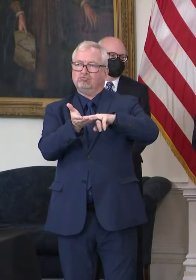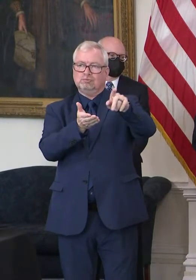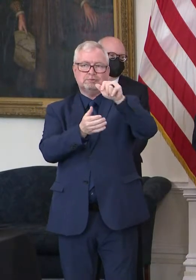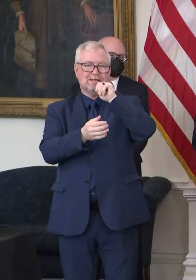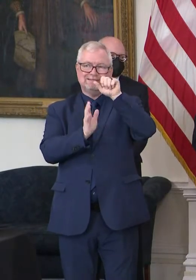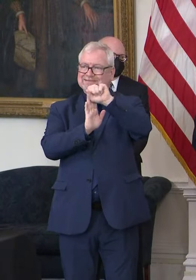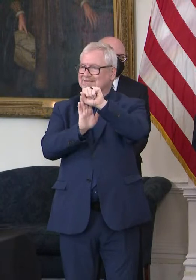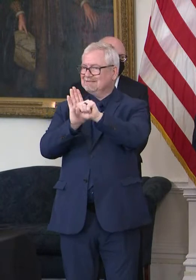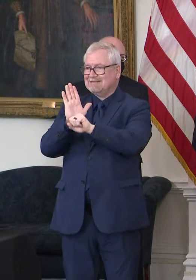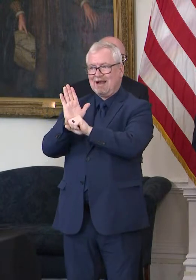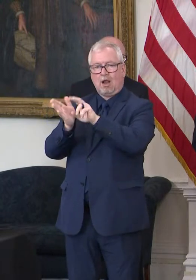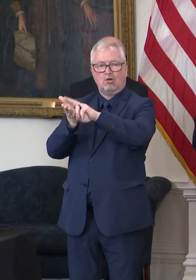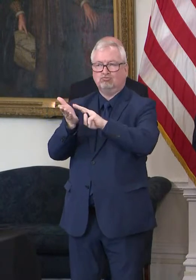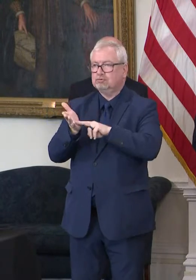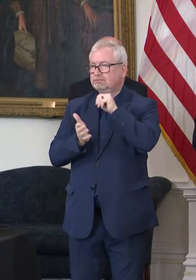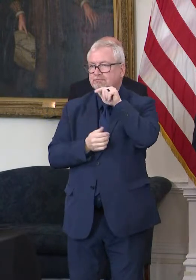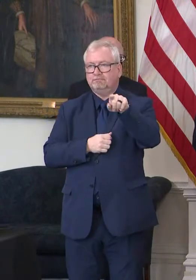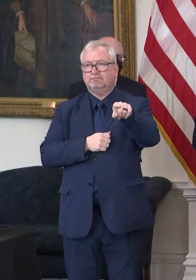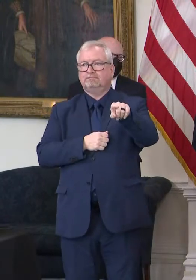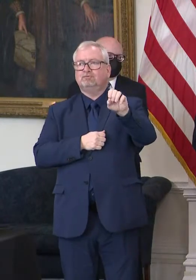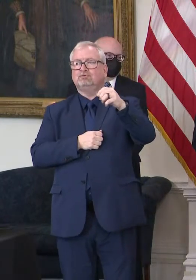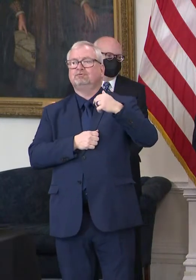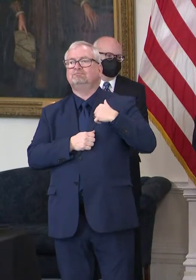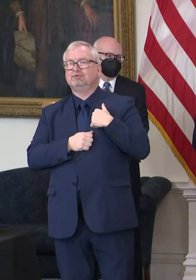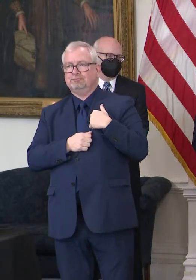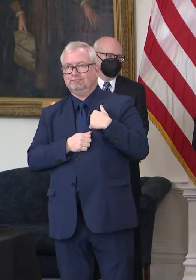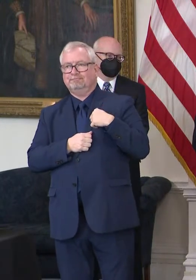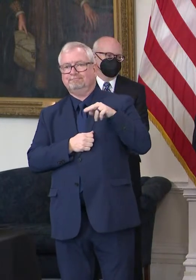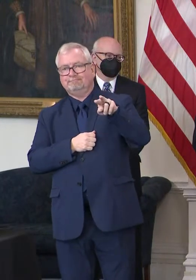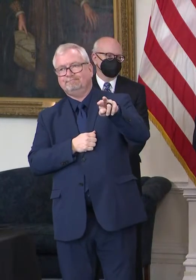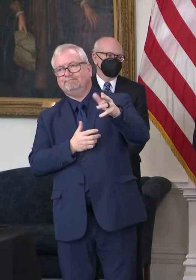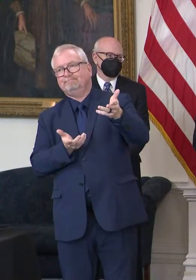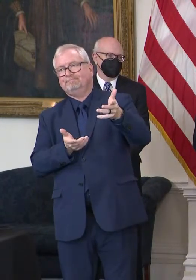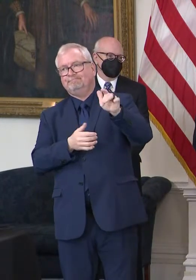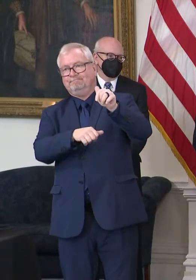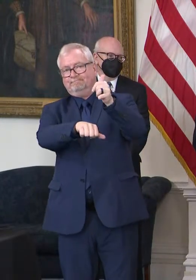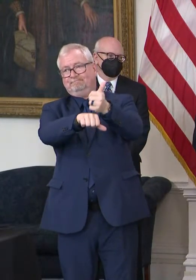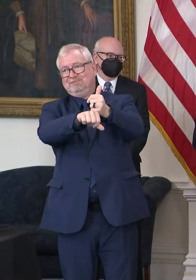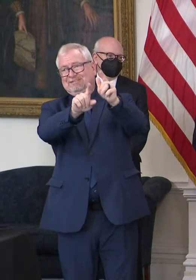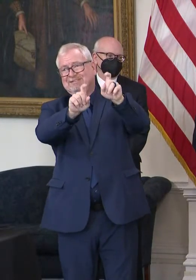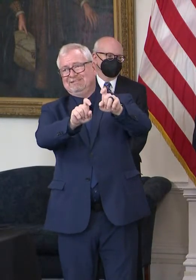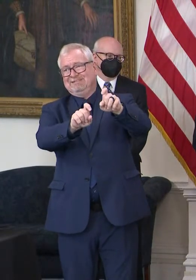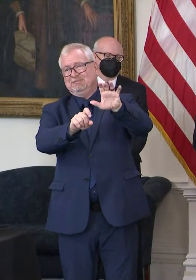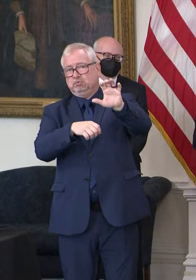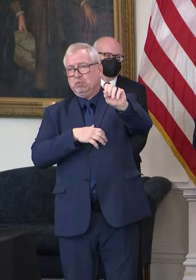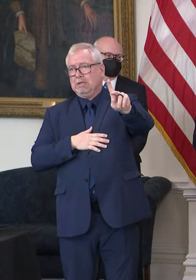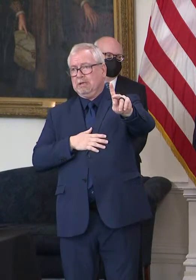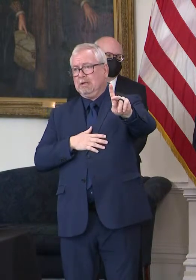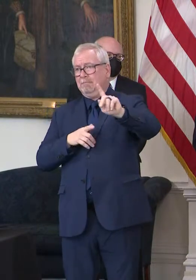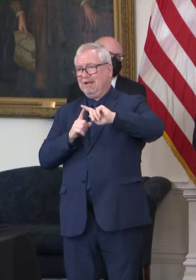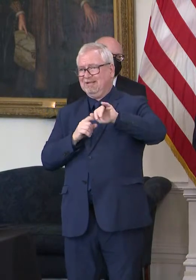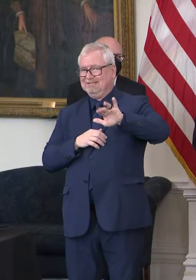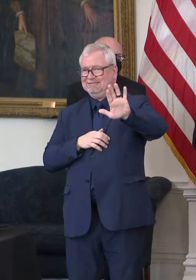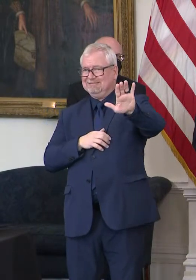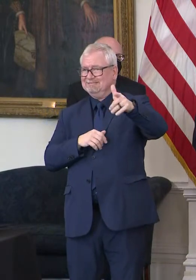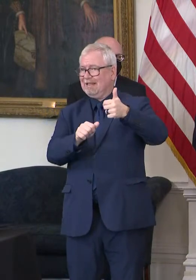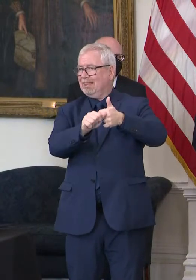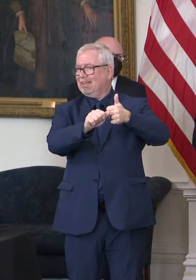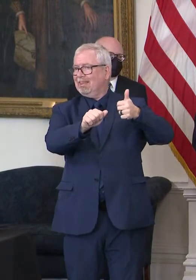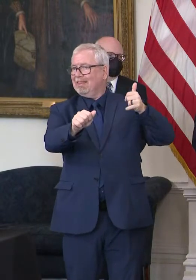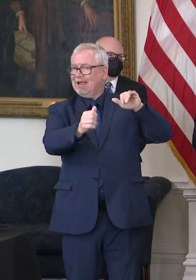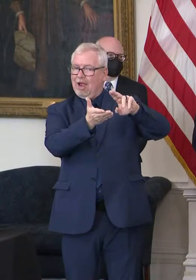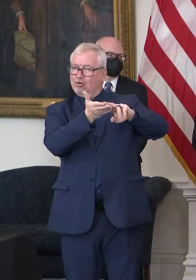some type of saliva based tests and the tests were okay, but they just were, I think, backed up whatever this, whoever this contractor is and they got,